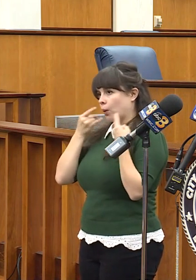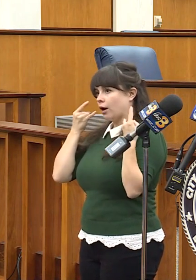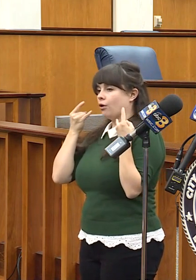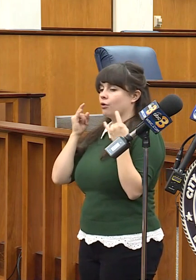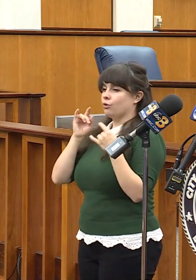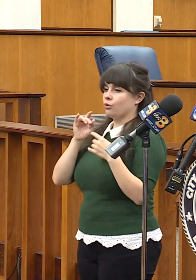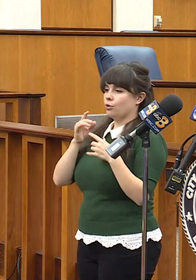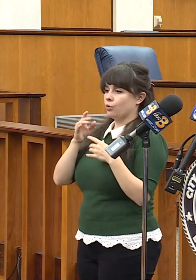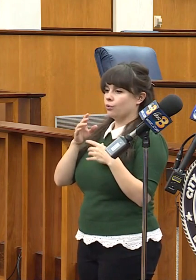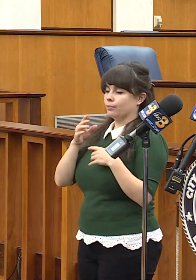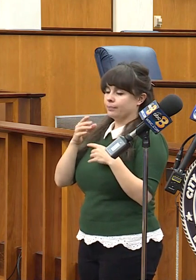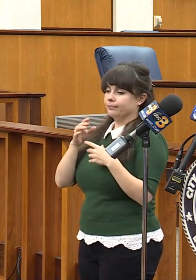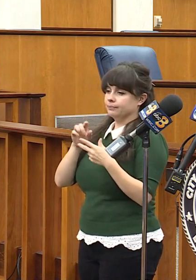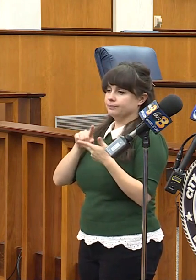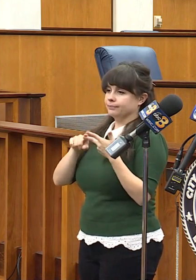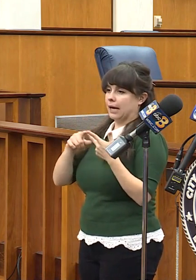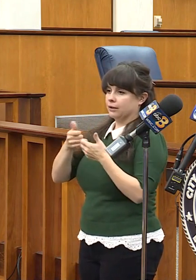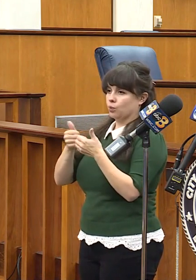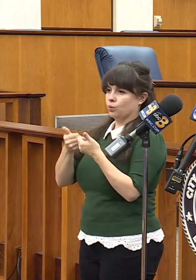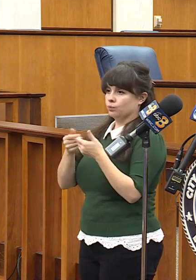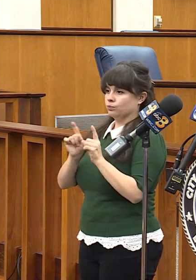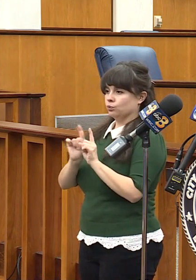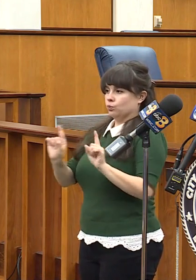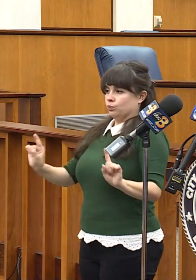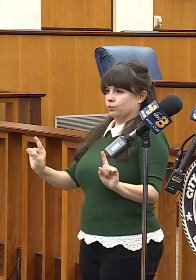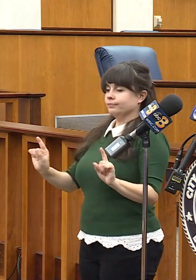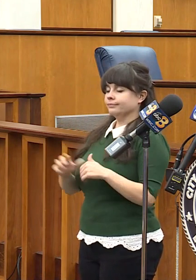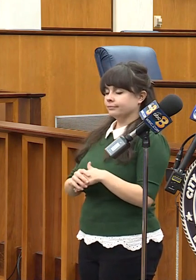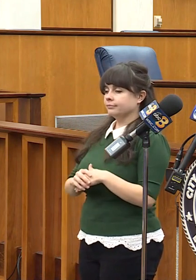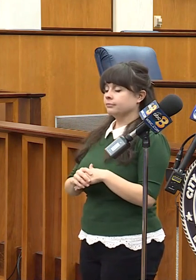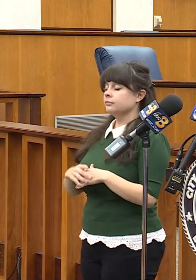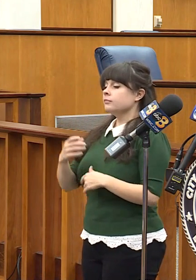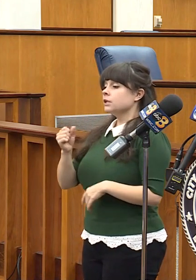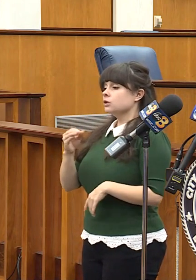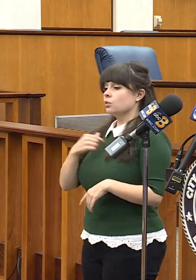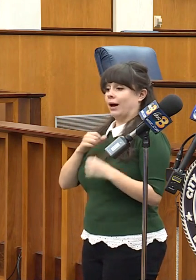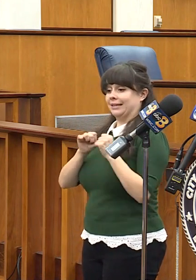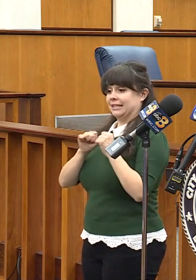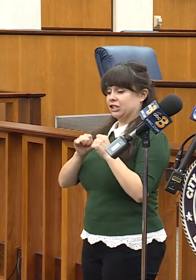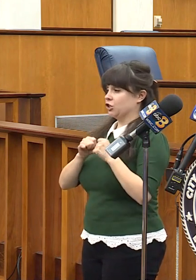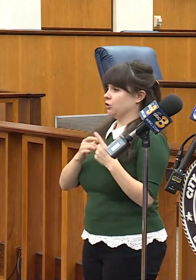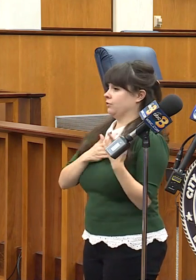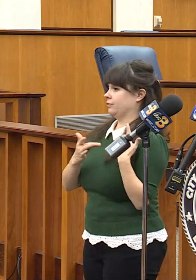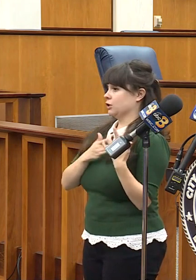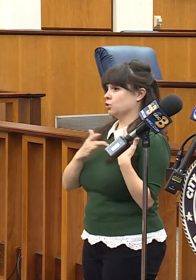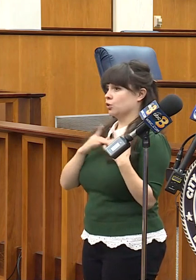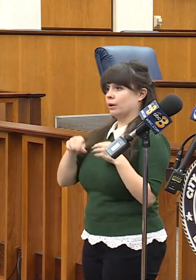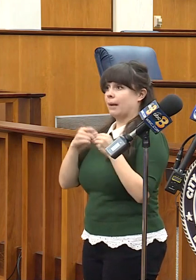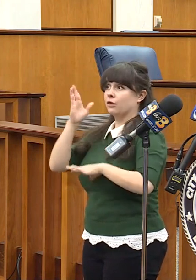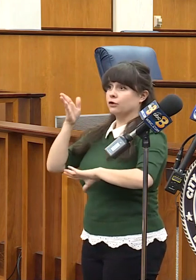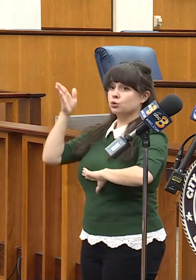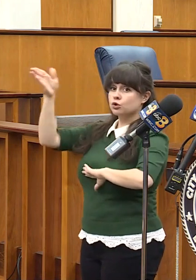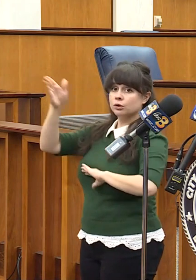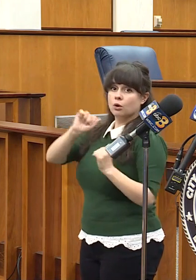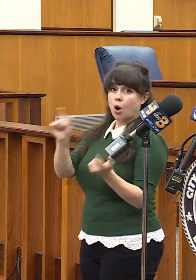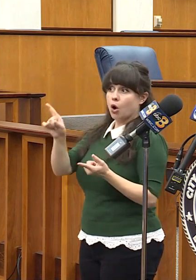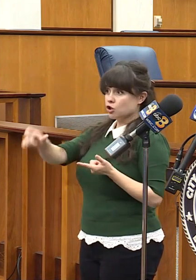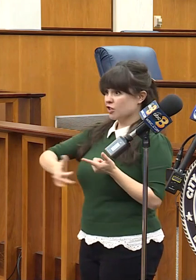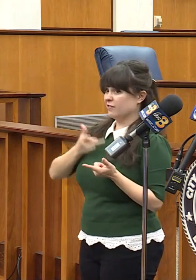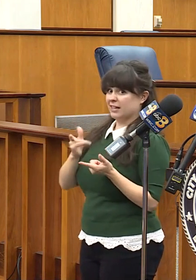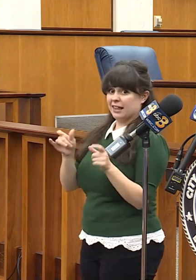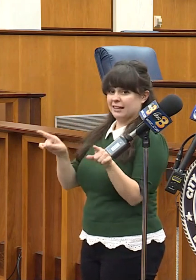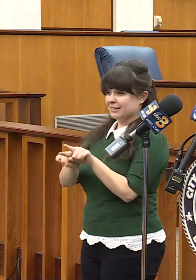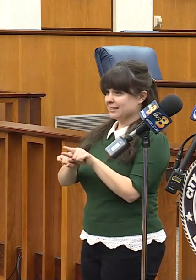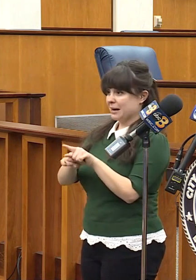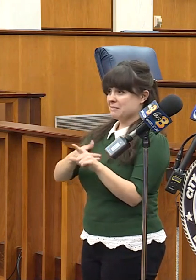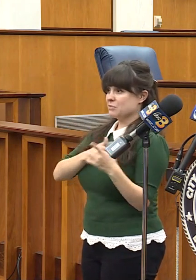I continue to stay concerned about the future. We all should be, but I know that if we